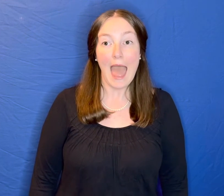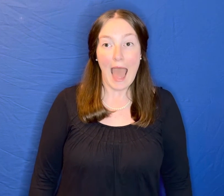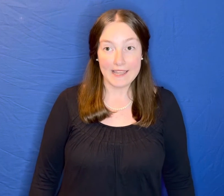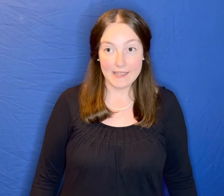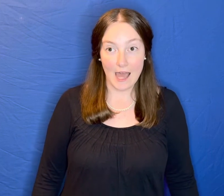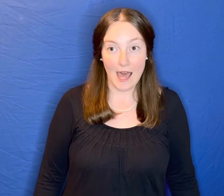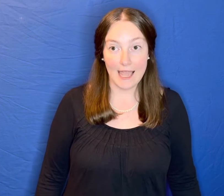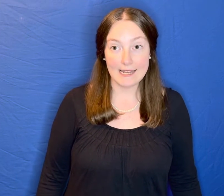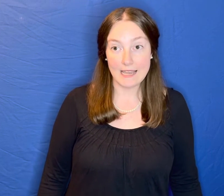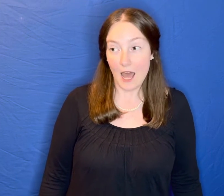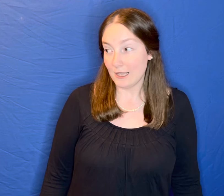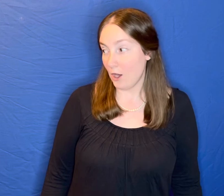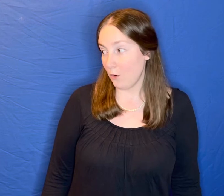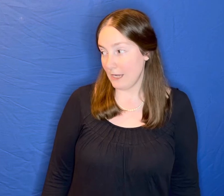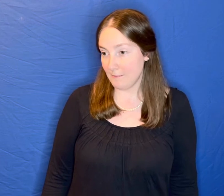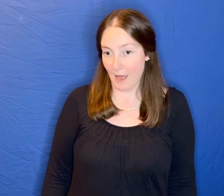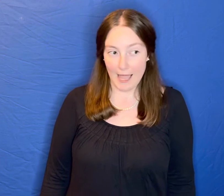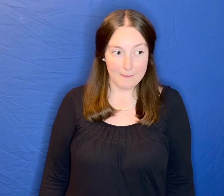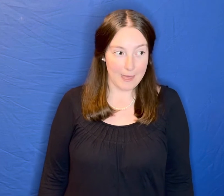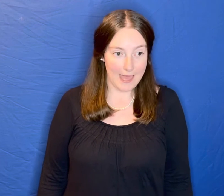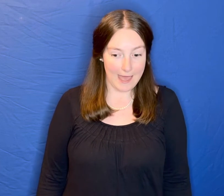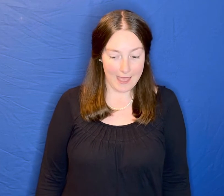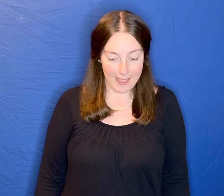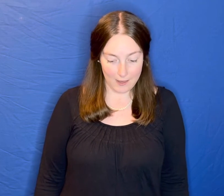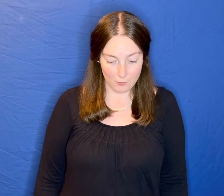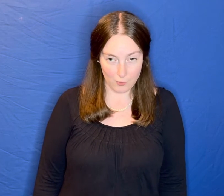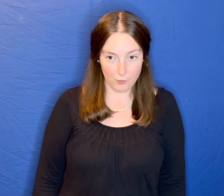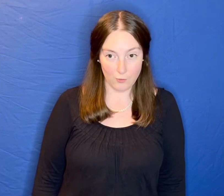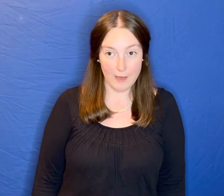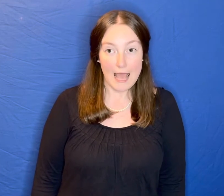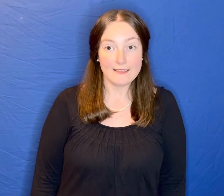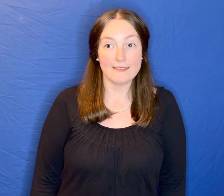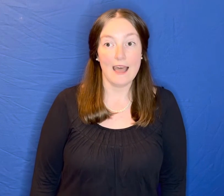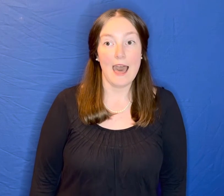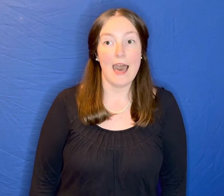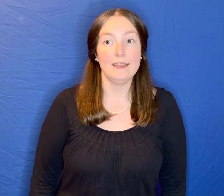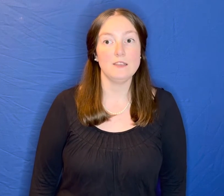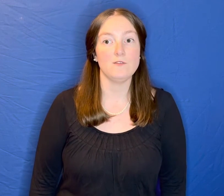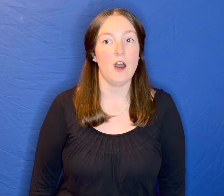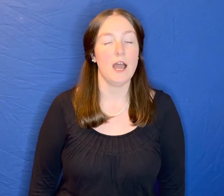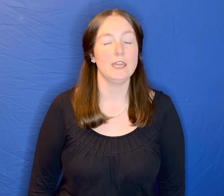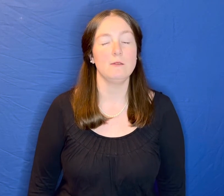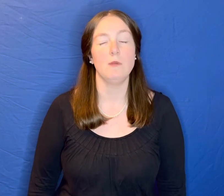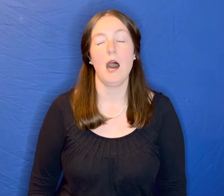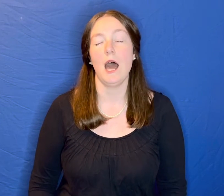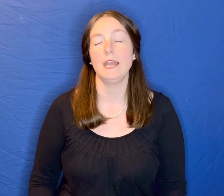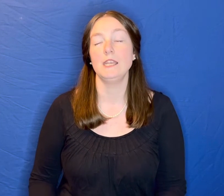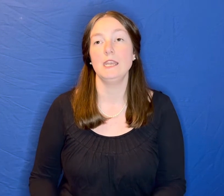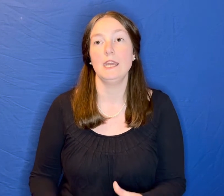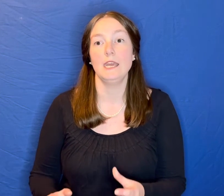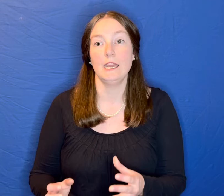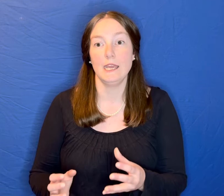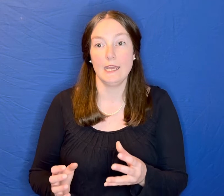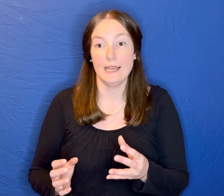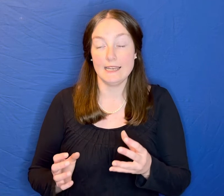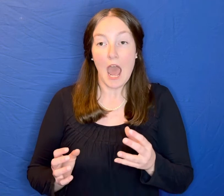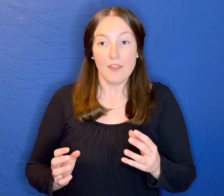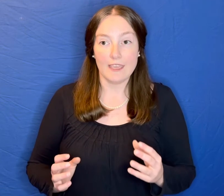At night, alone in my bedroom, satisfying my need. The